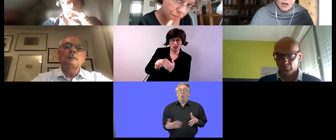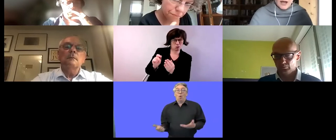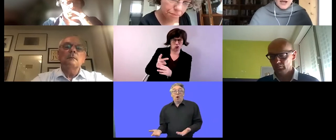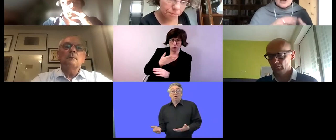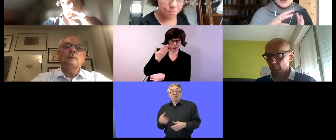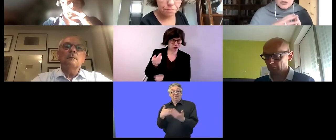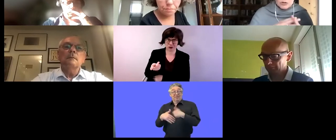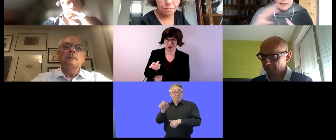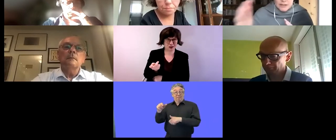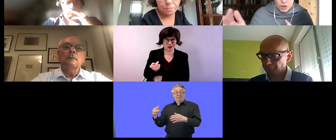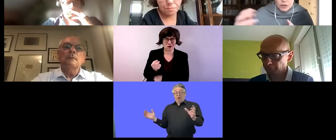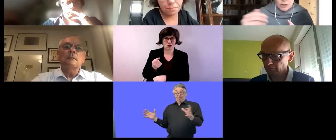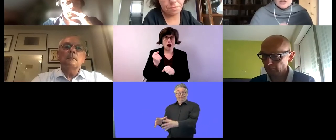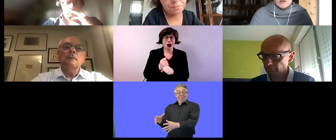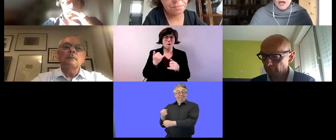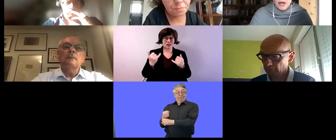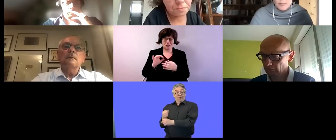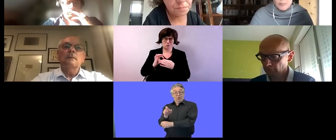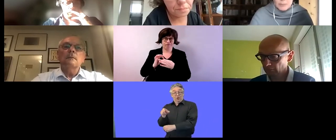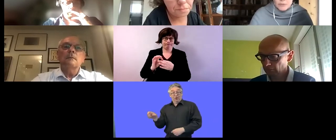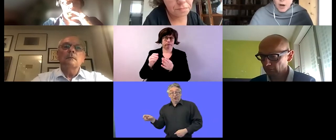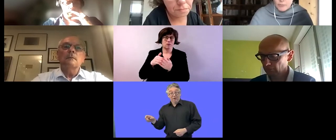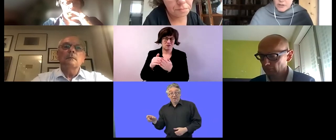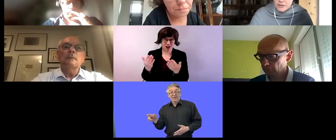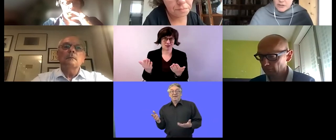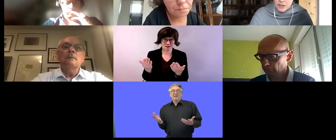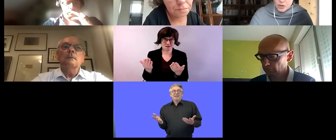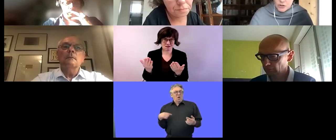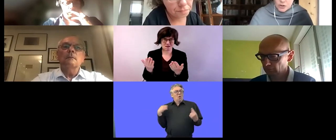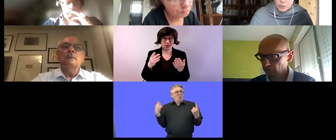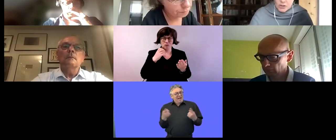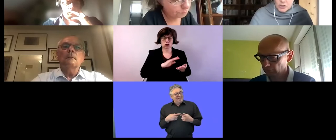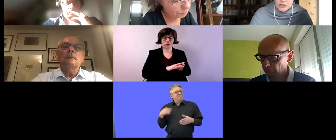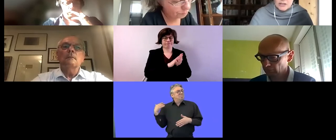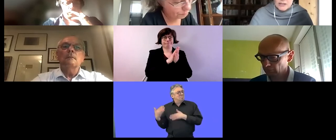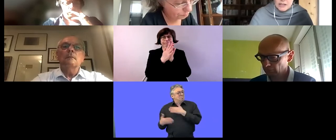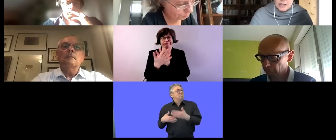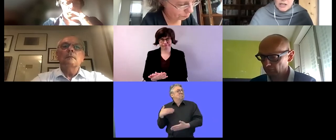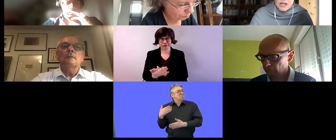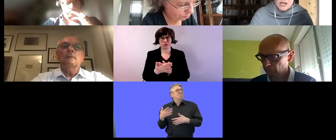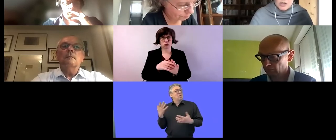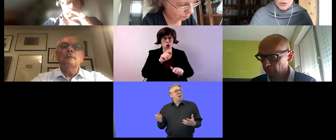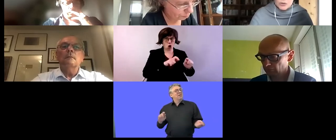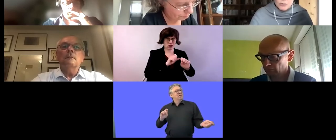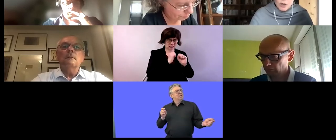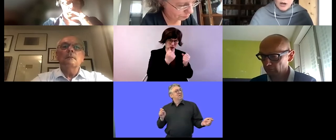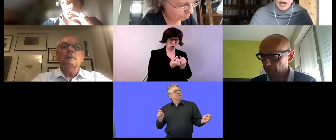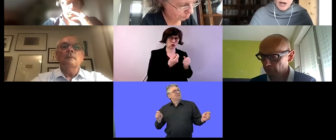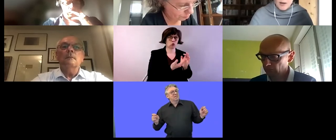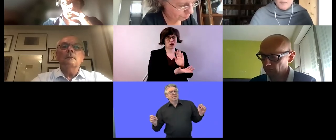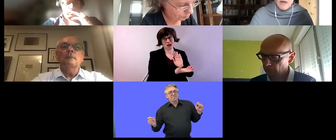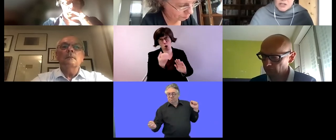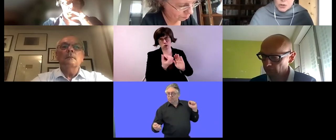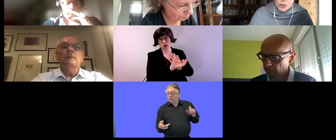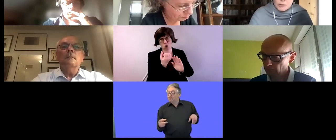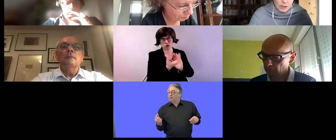uh transition um people from these such situations in these settings into uh